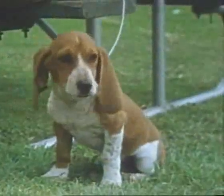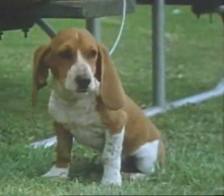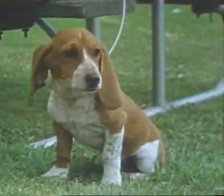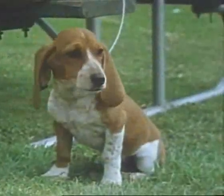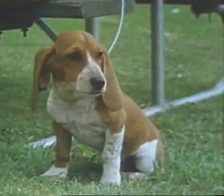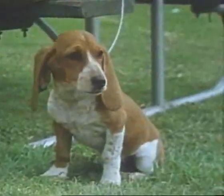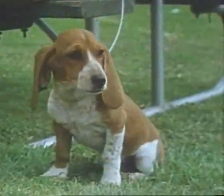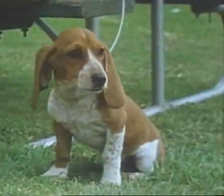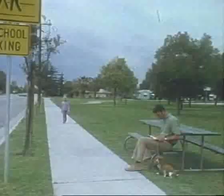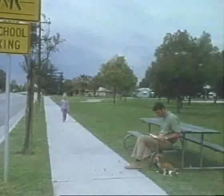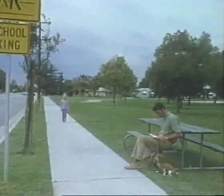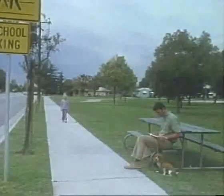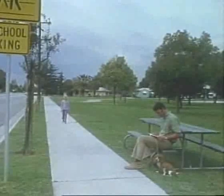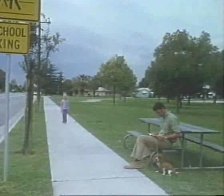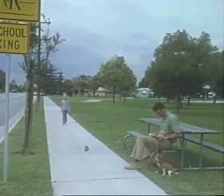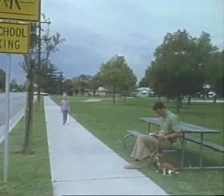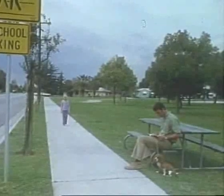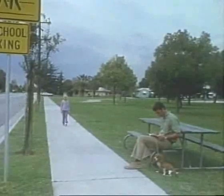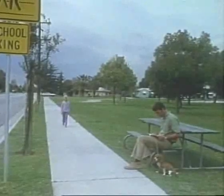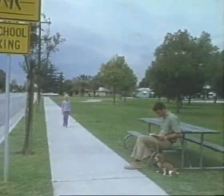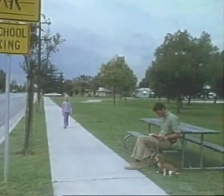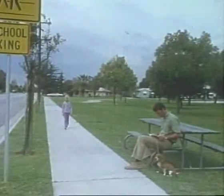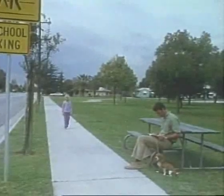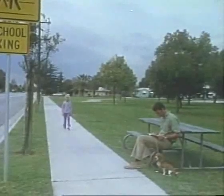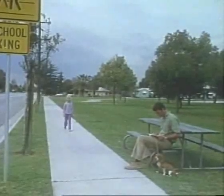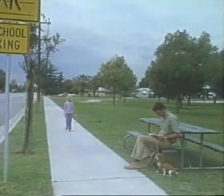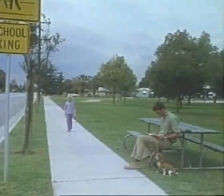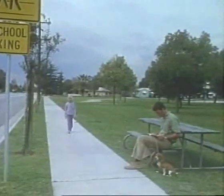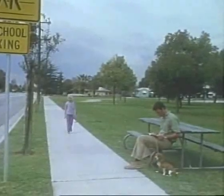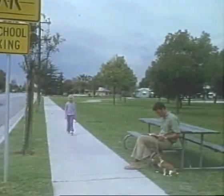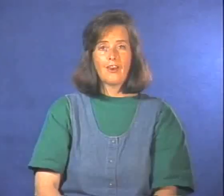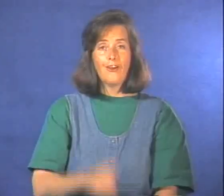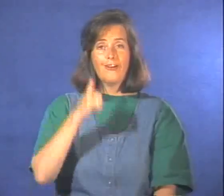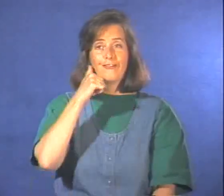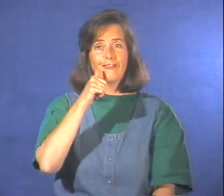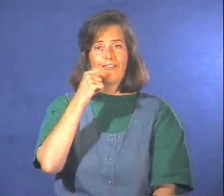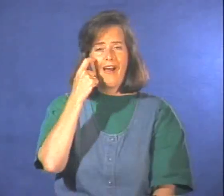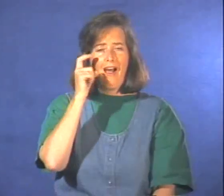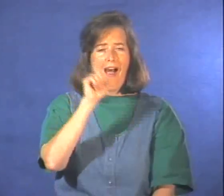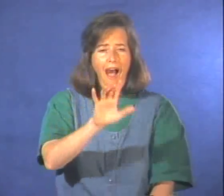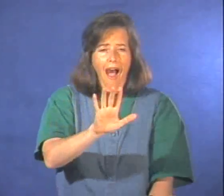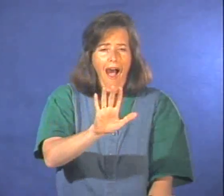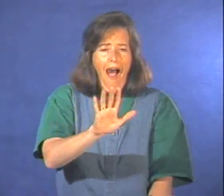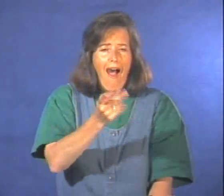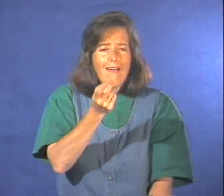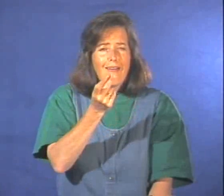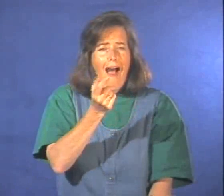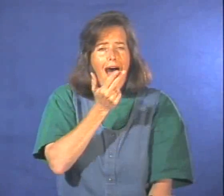to go. The girl sees a cute